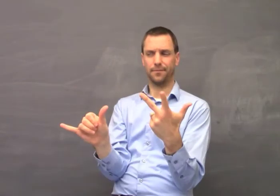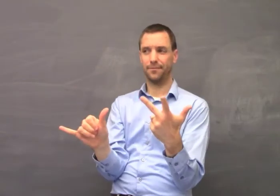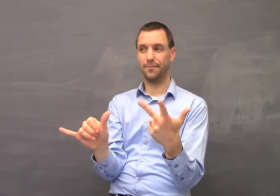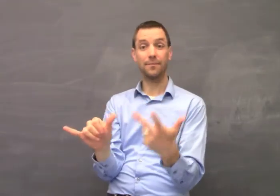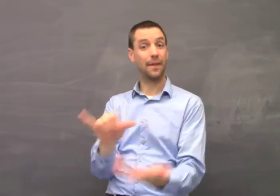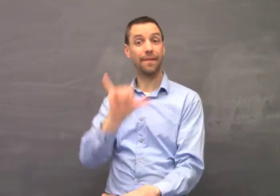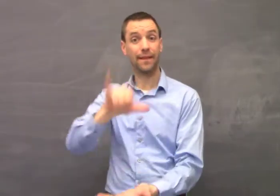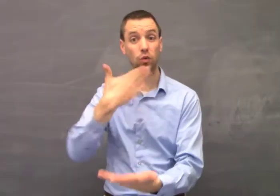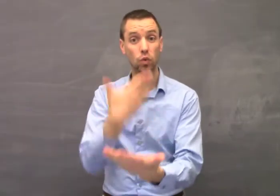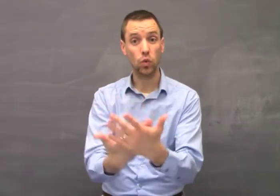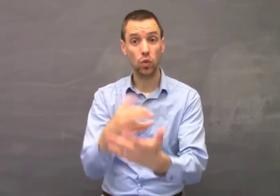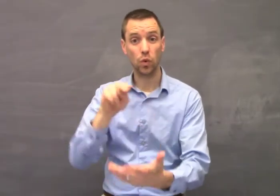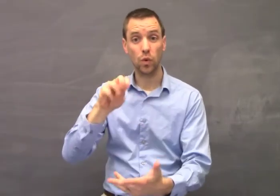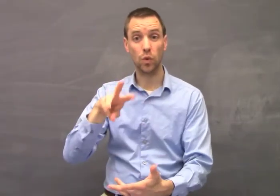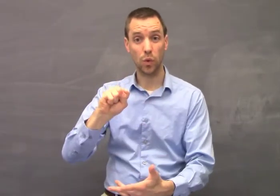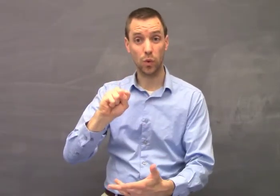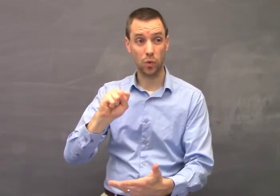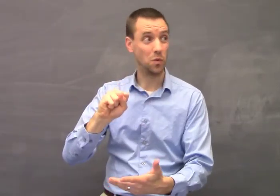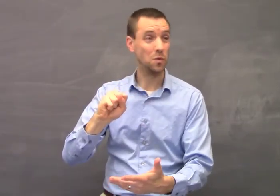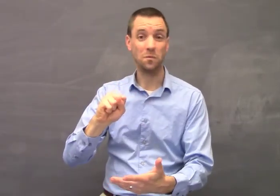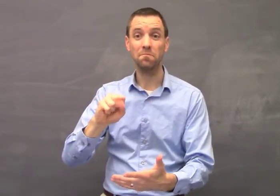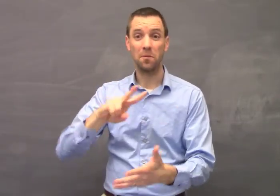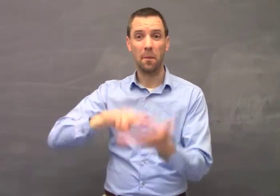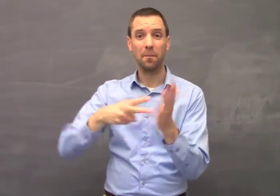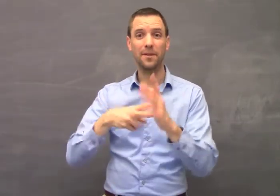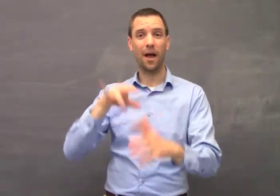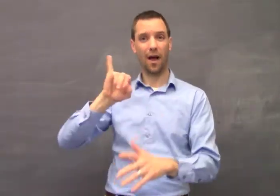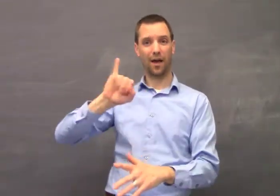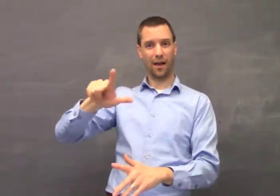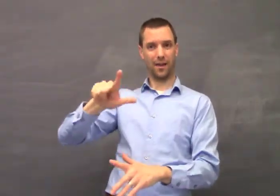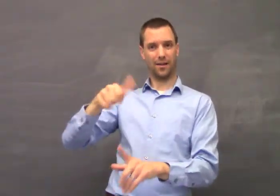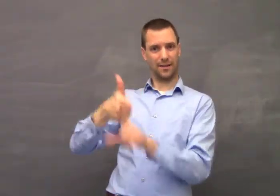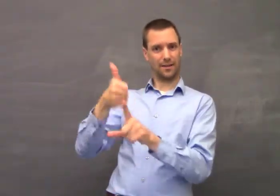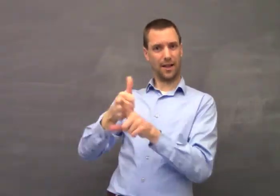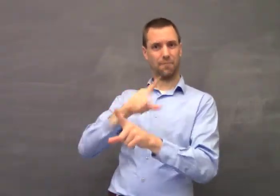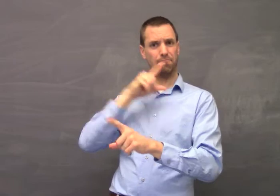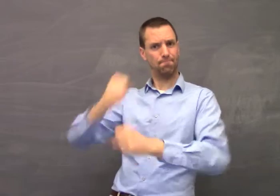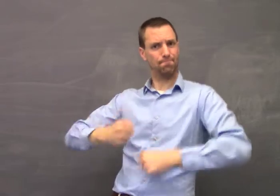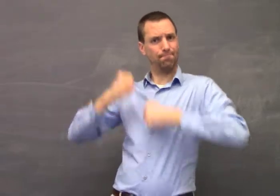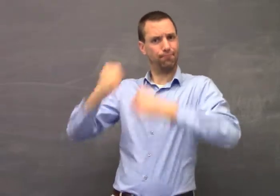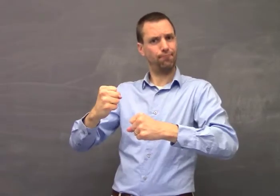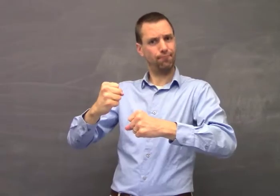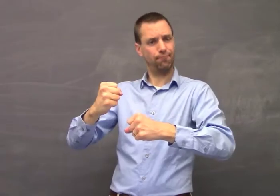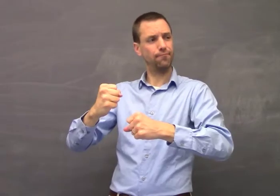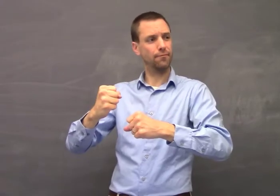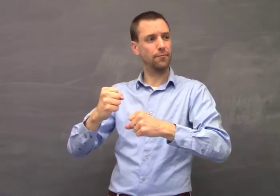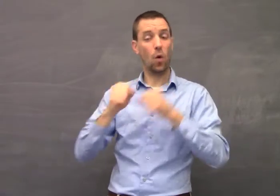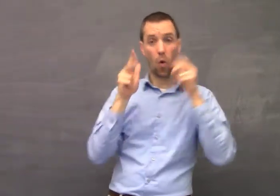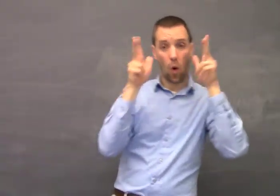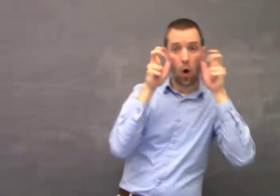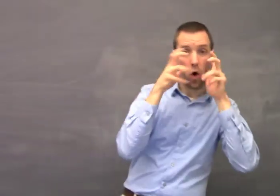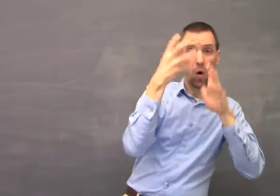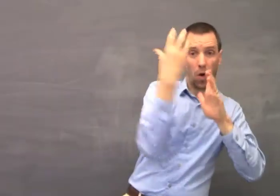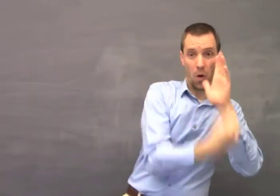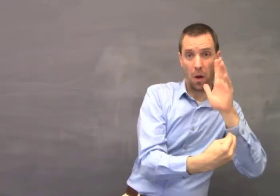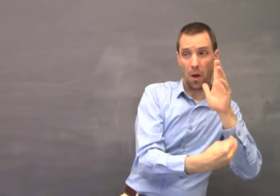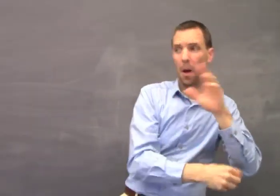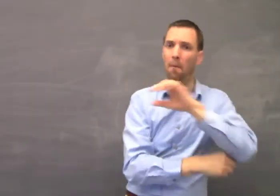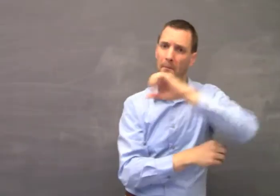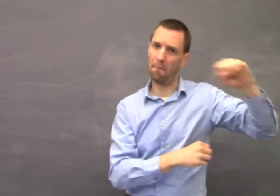looked the same. And that's good news. That means that implicit learning itself is robust in